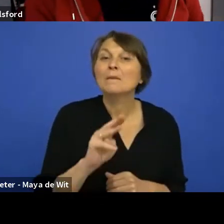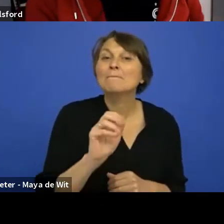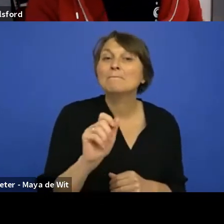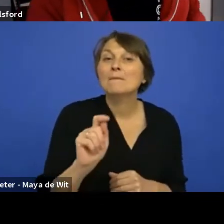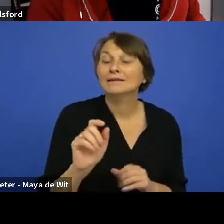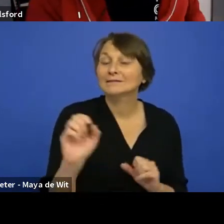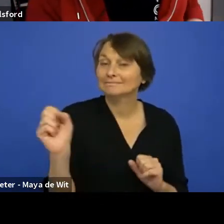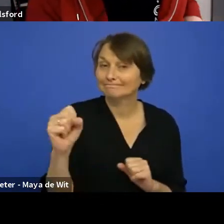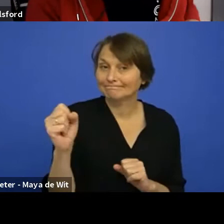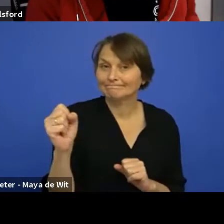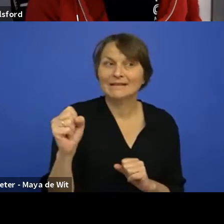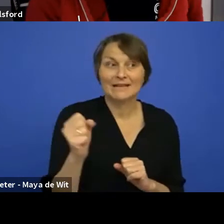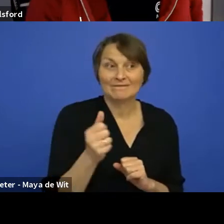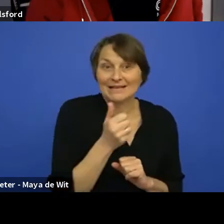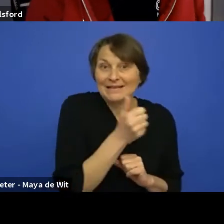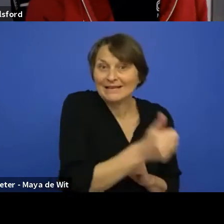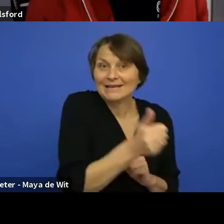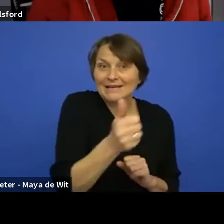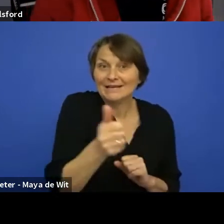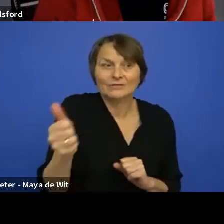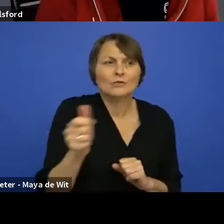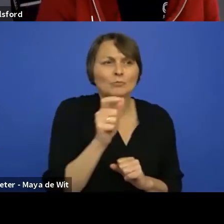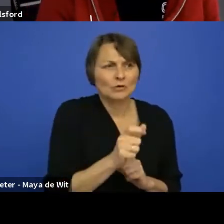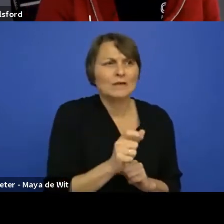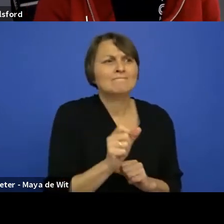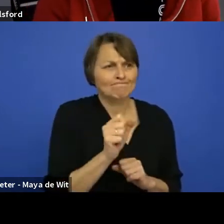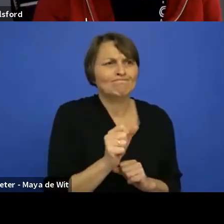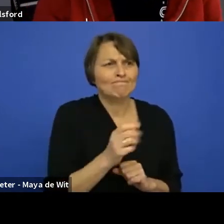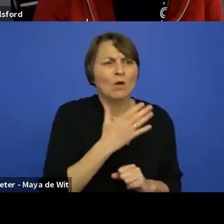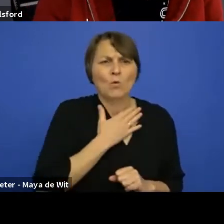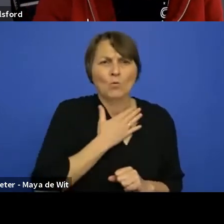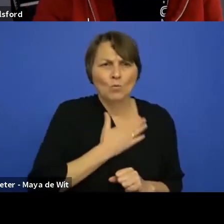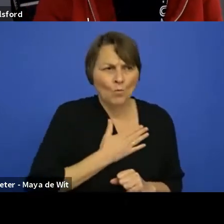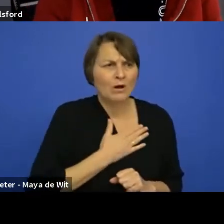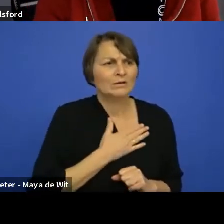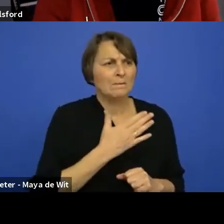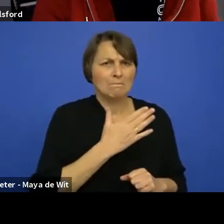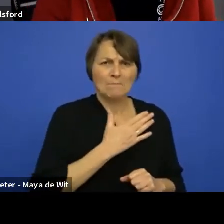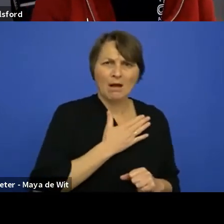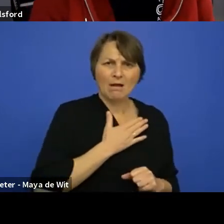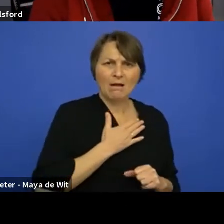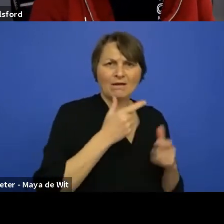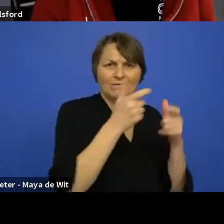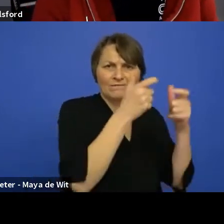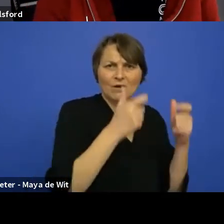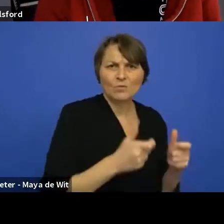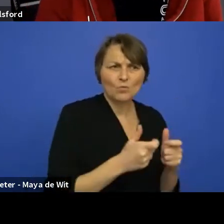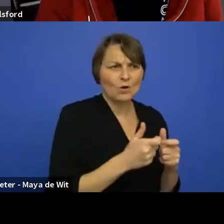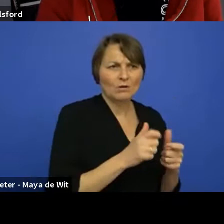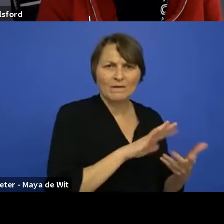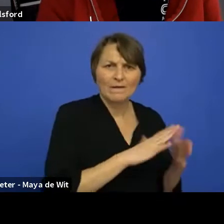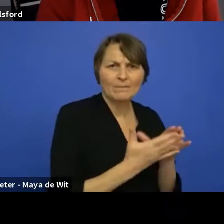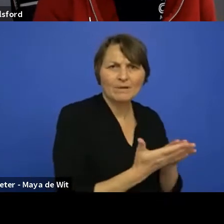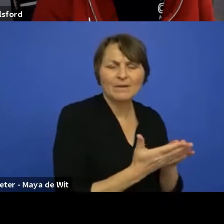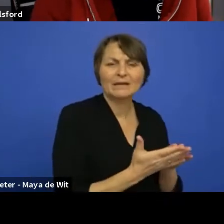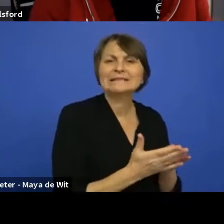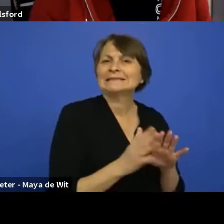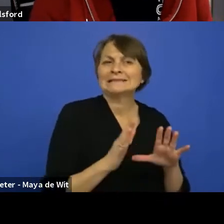implements their own or uses their own framework in their own implementations, it's, it's trying to avoid that blur, isn't it? Yeah.